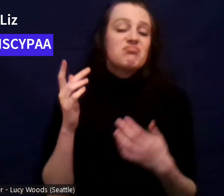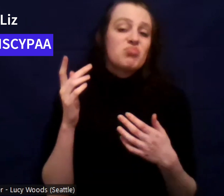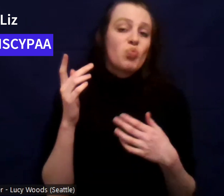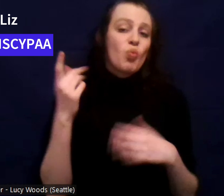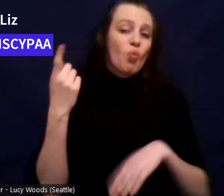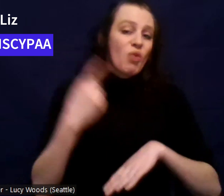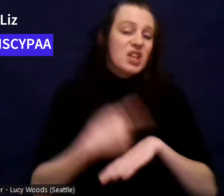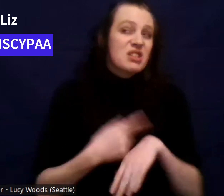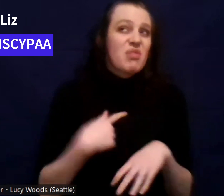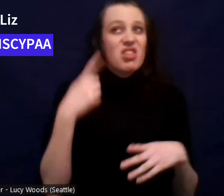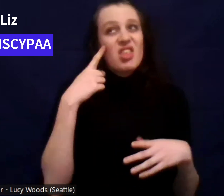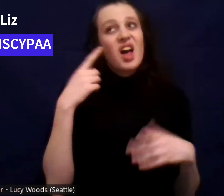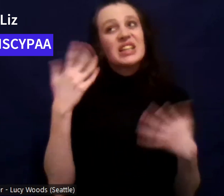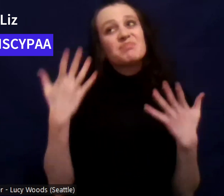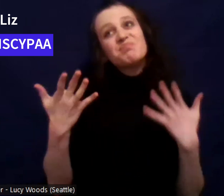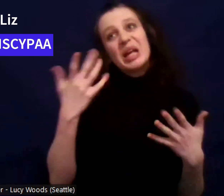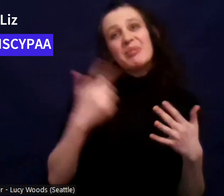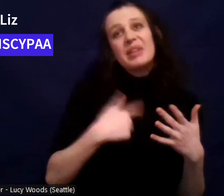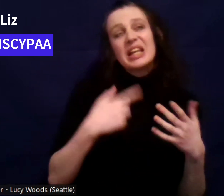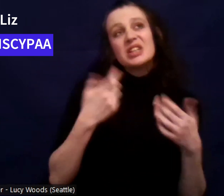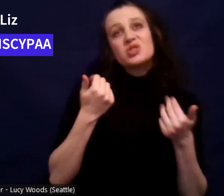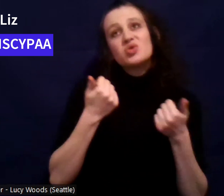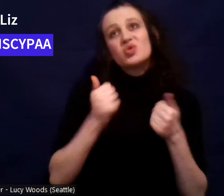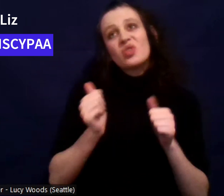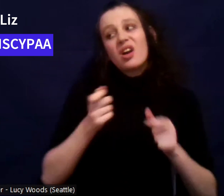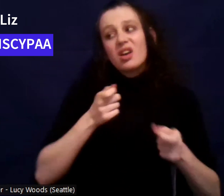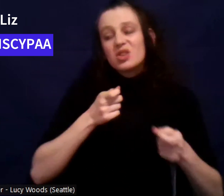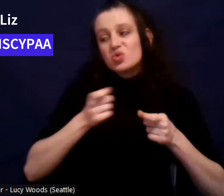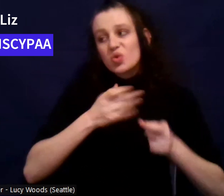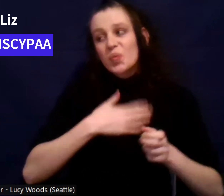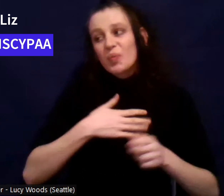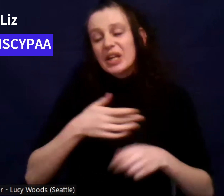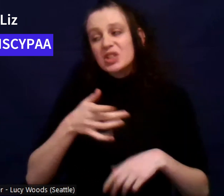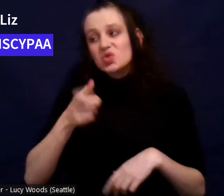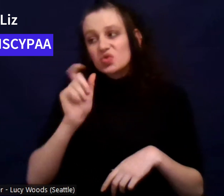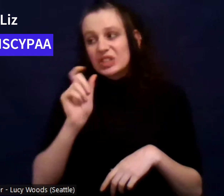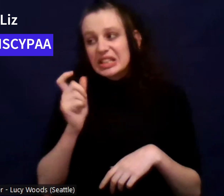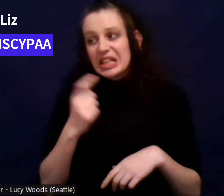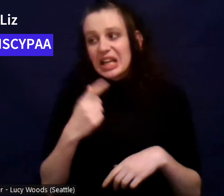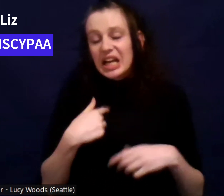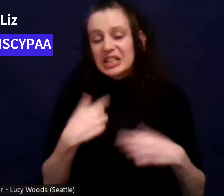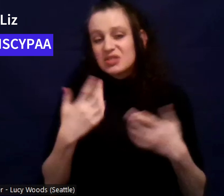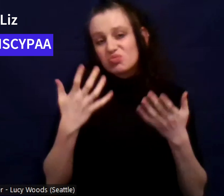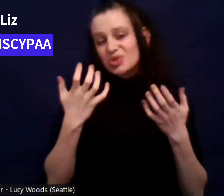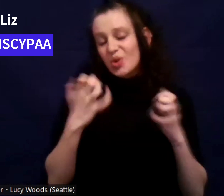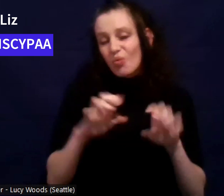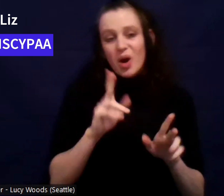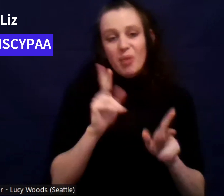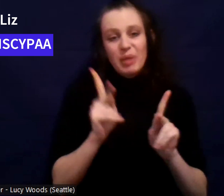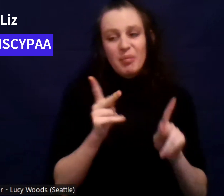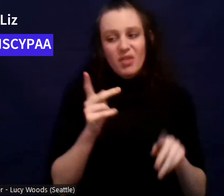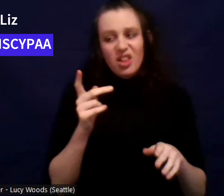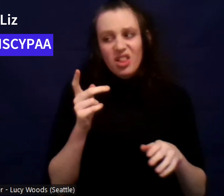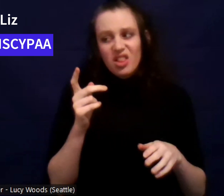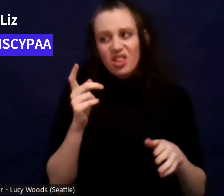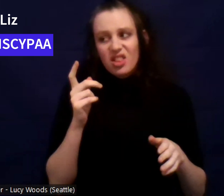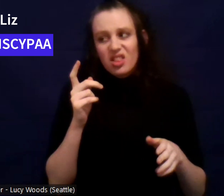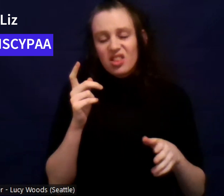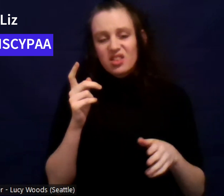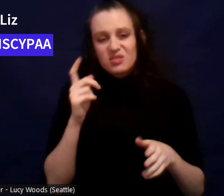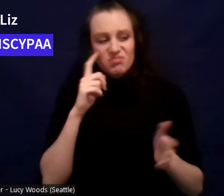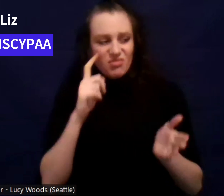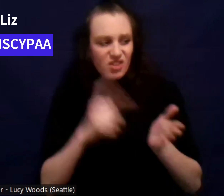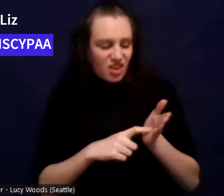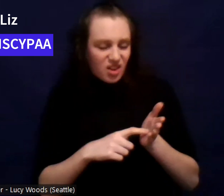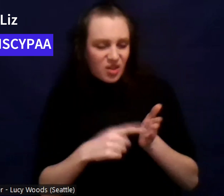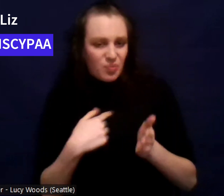control this a little bit because I don't want, um, I don't really want them to be like suspicious. And so there would be times where I'd be successful where like,